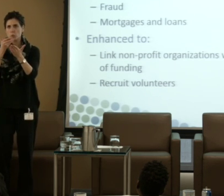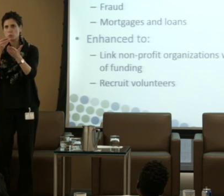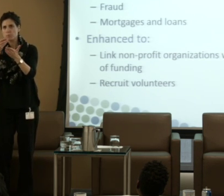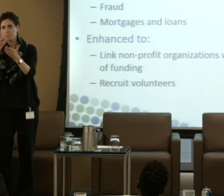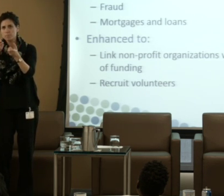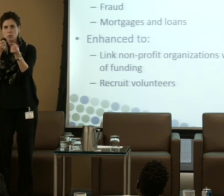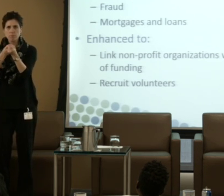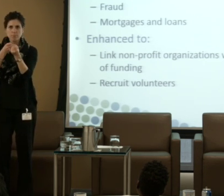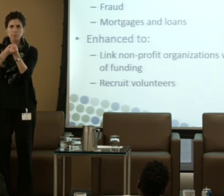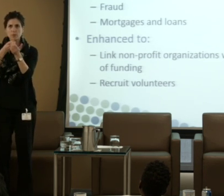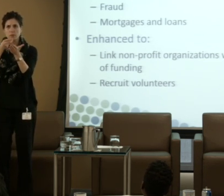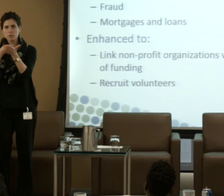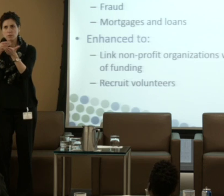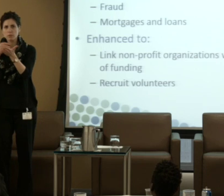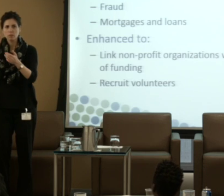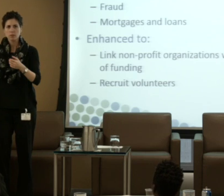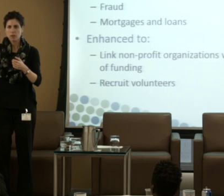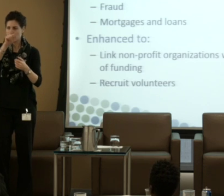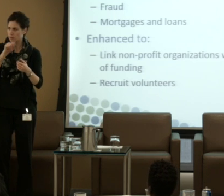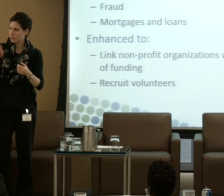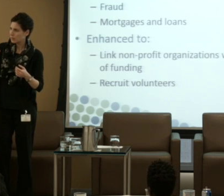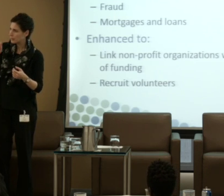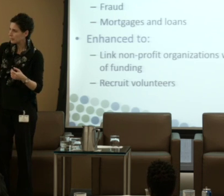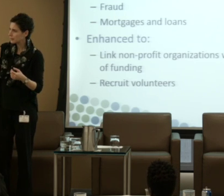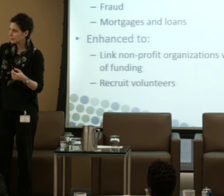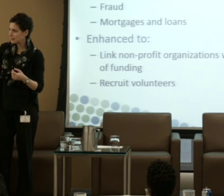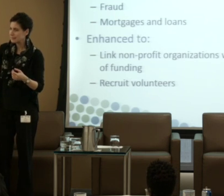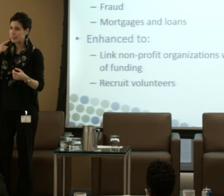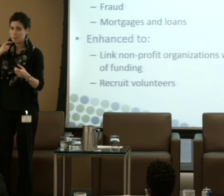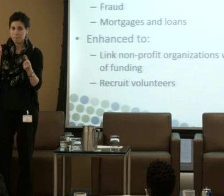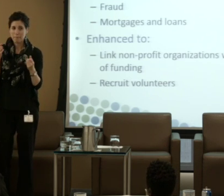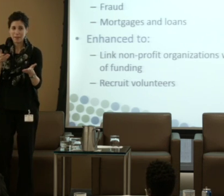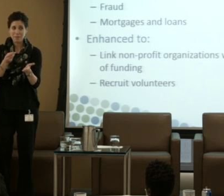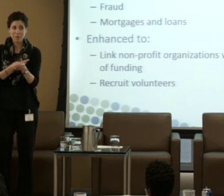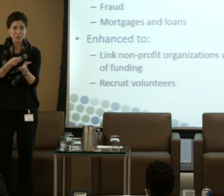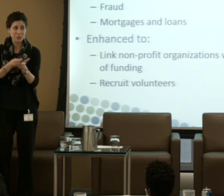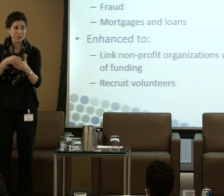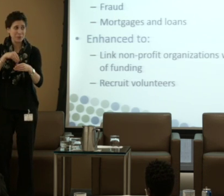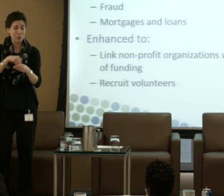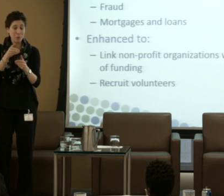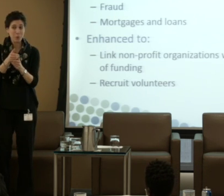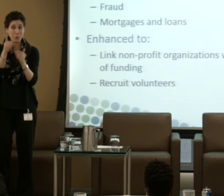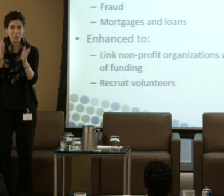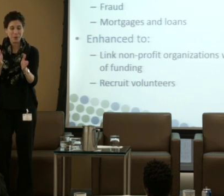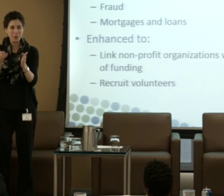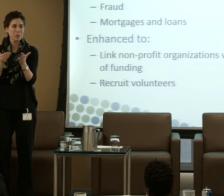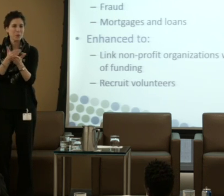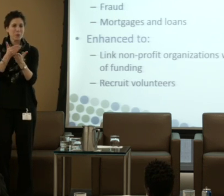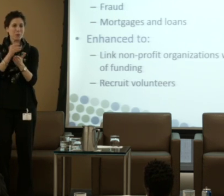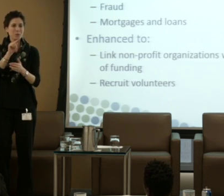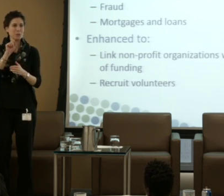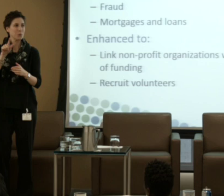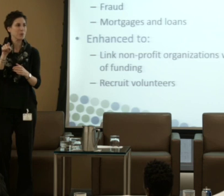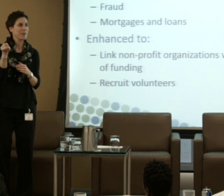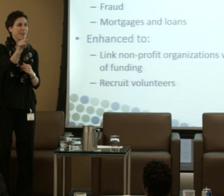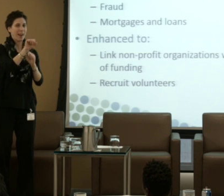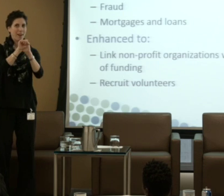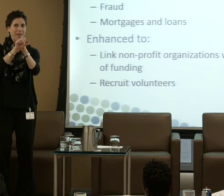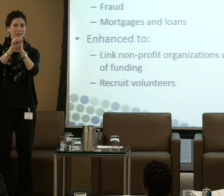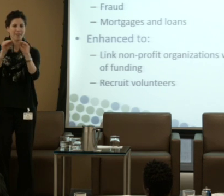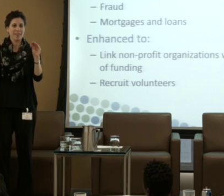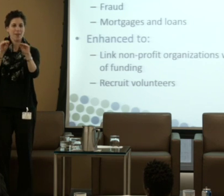can add. And I understand from Liz there are many funders in the room, so please pay attention. There's a new tool for you to feature your funding.